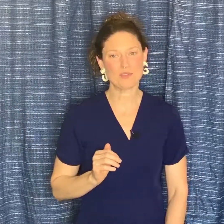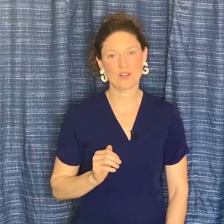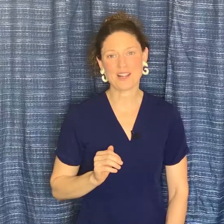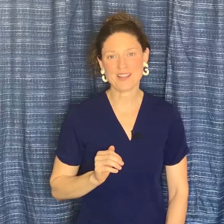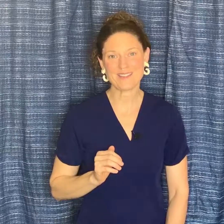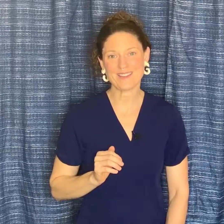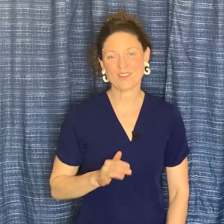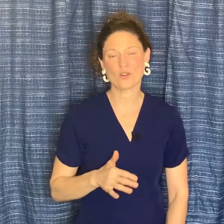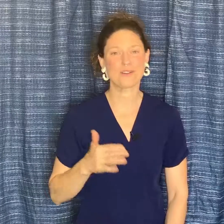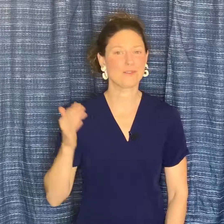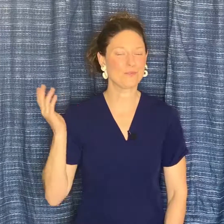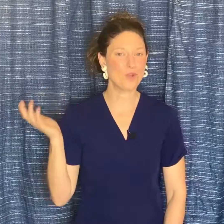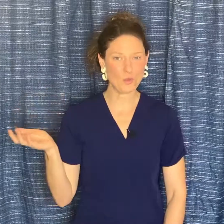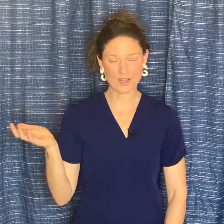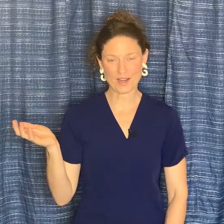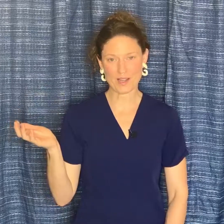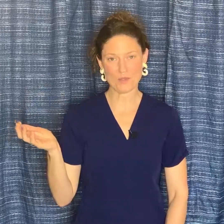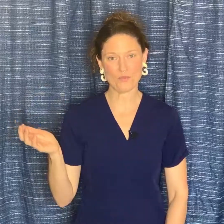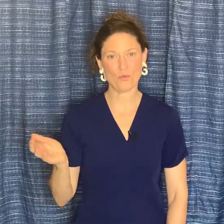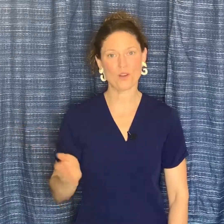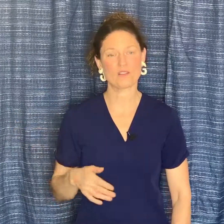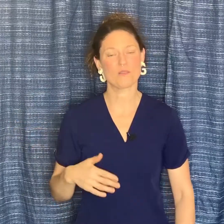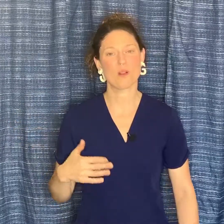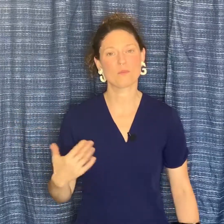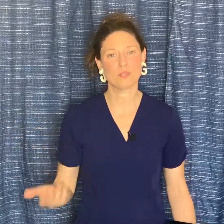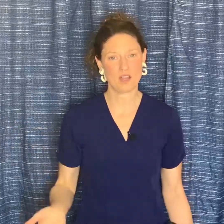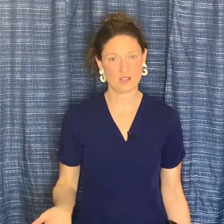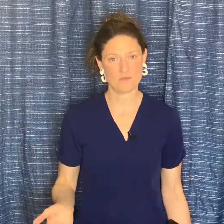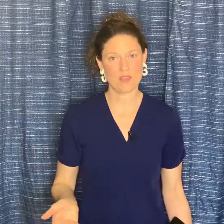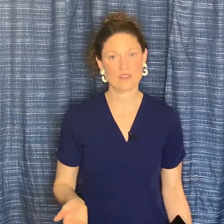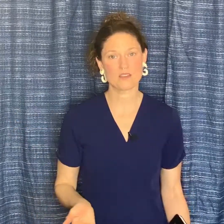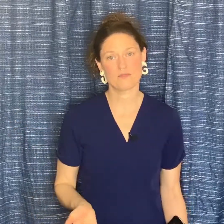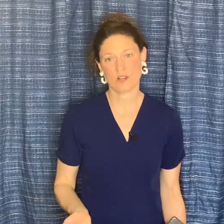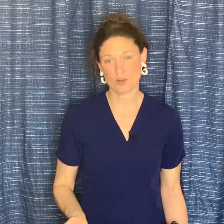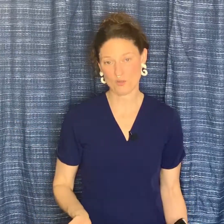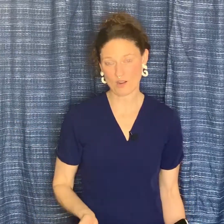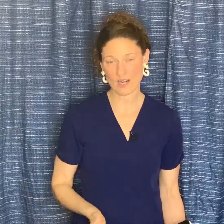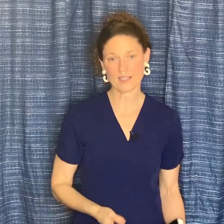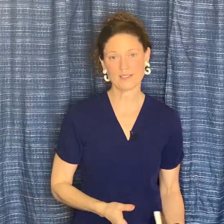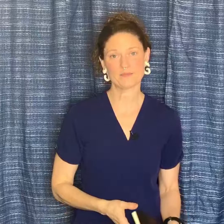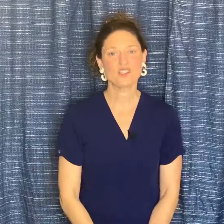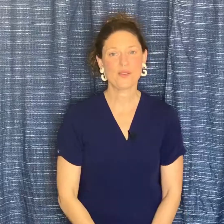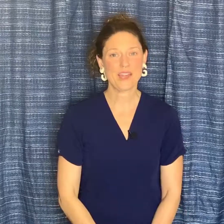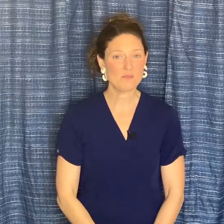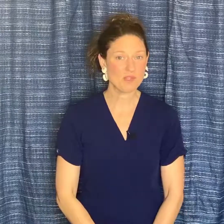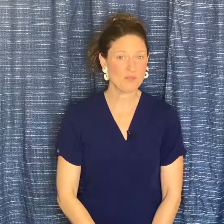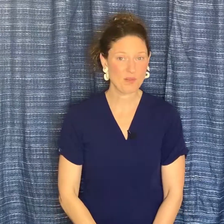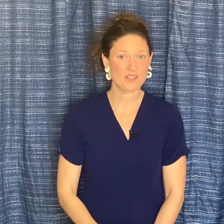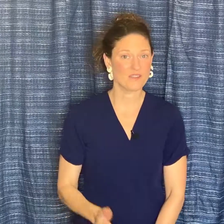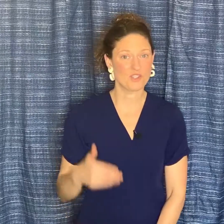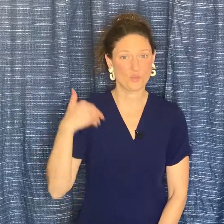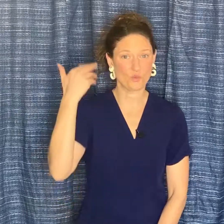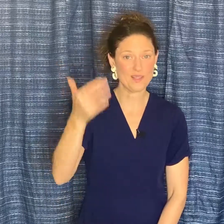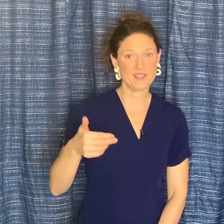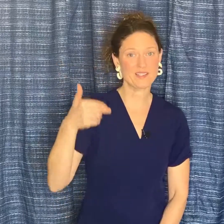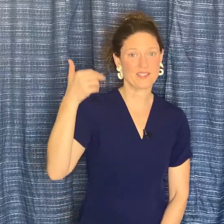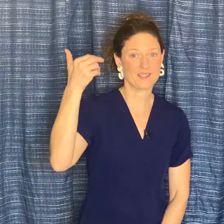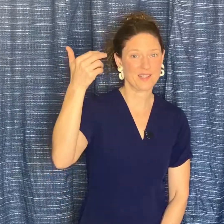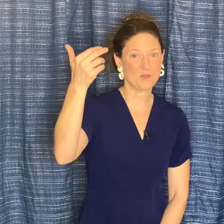for anything or you don't know what you're aiming for, you're probably not going to make very much progress. So it can be repetitive, just relisting the same